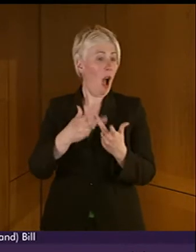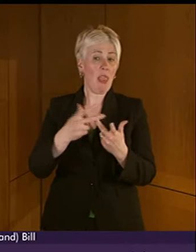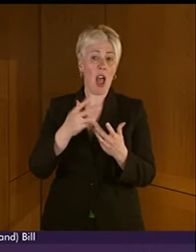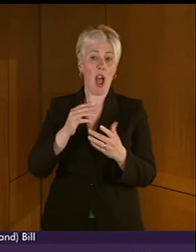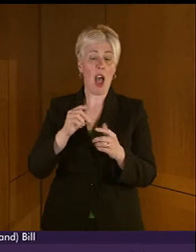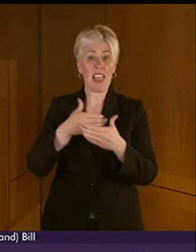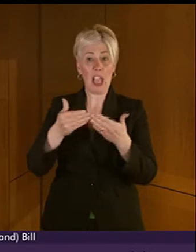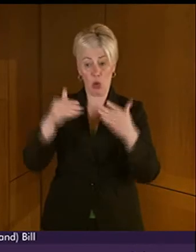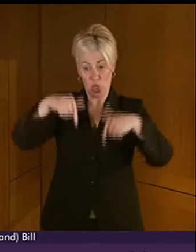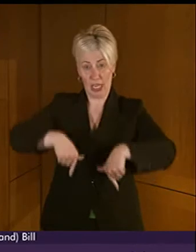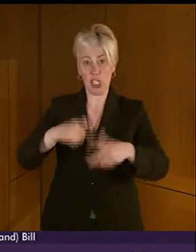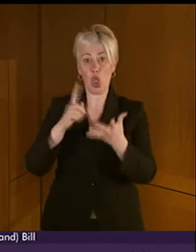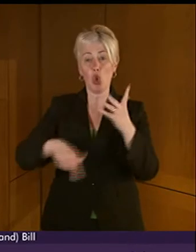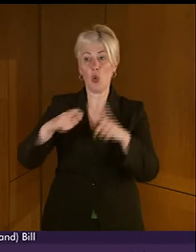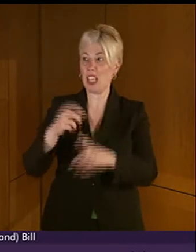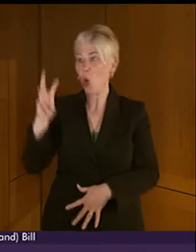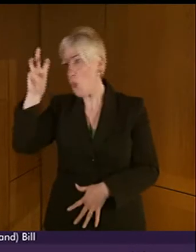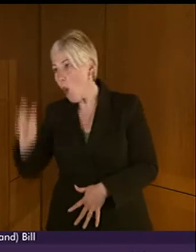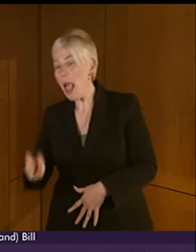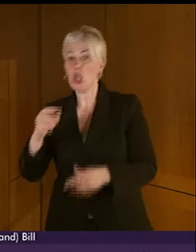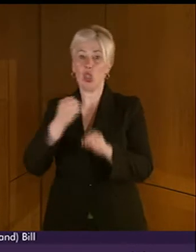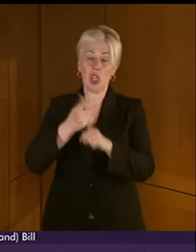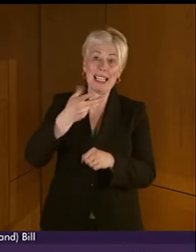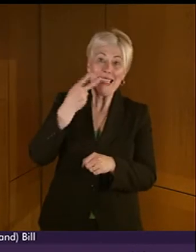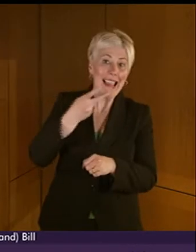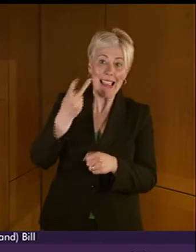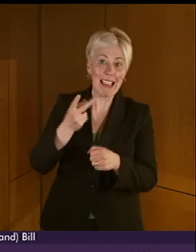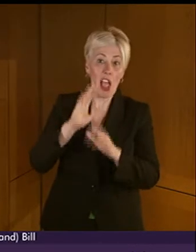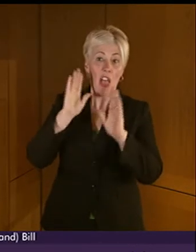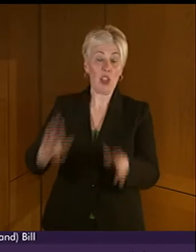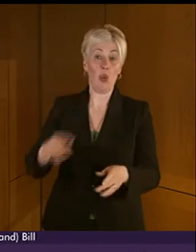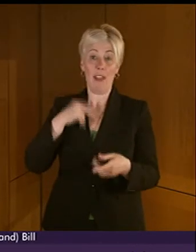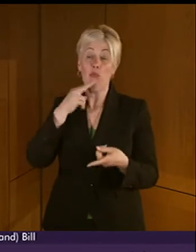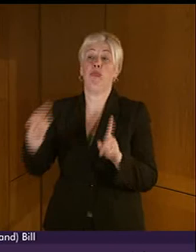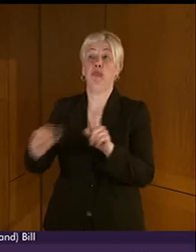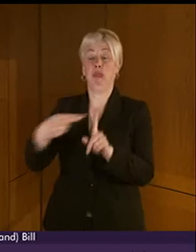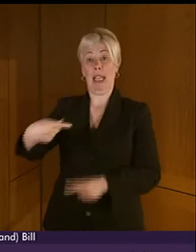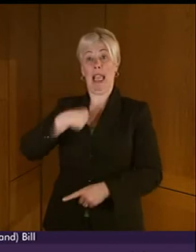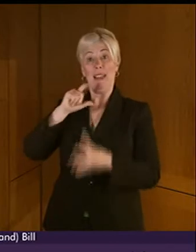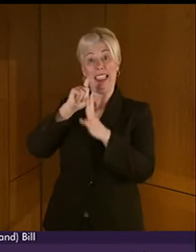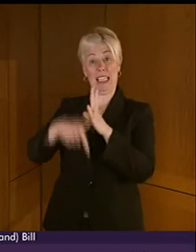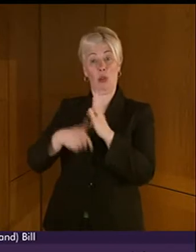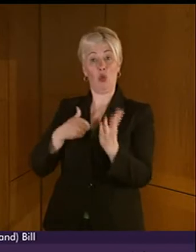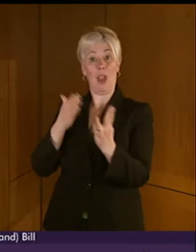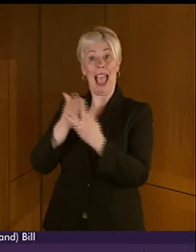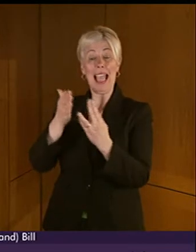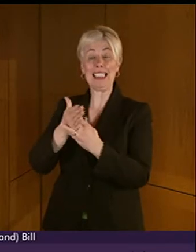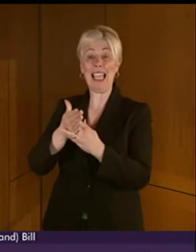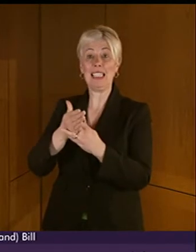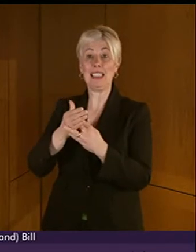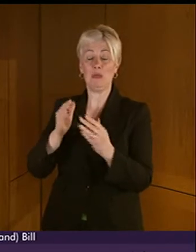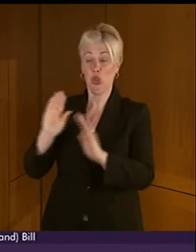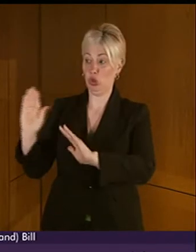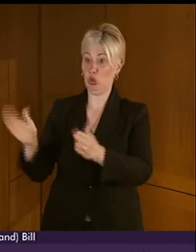not required to self-identify as disabled to access their language rights. It is only right then that we treat deaf people